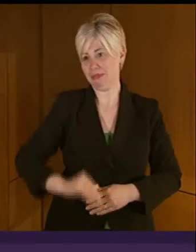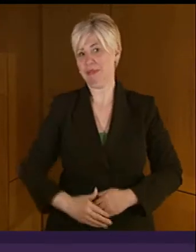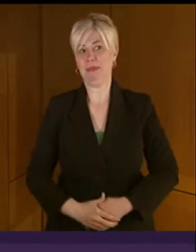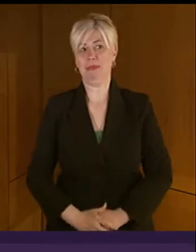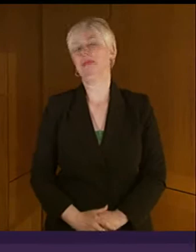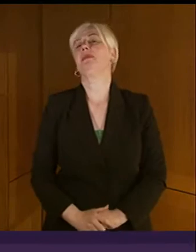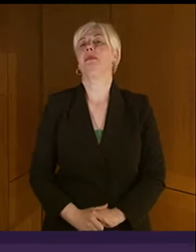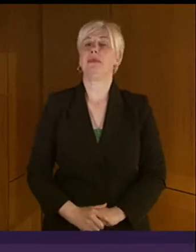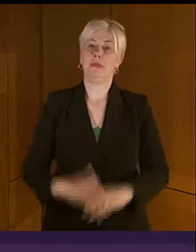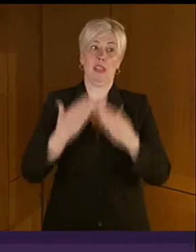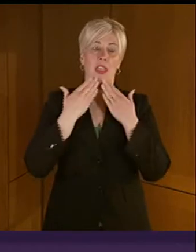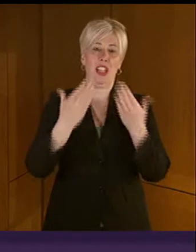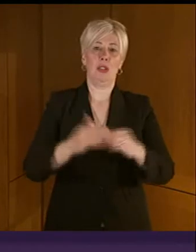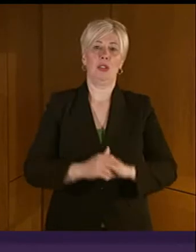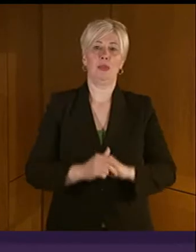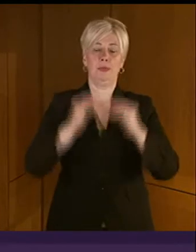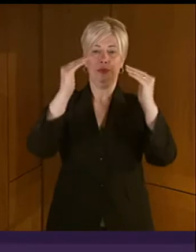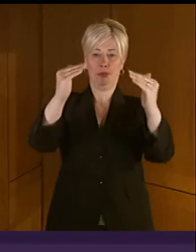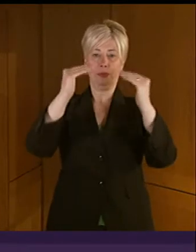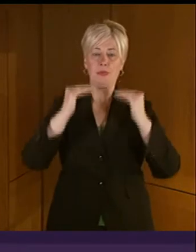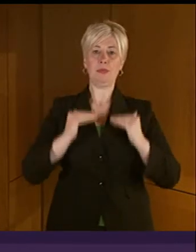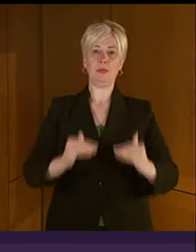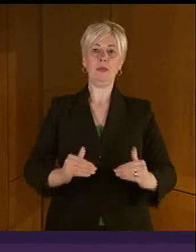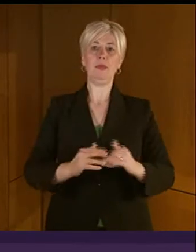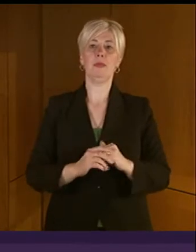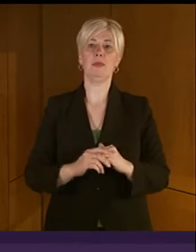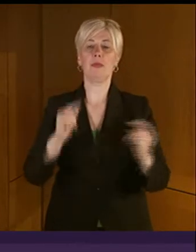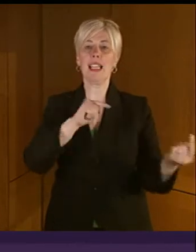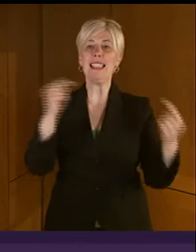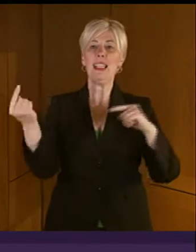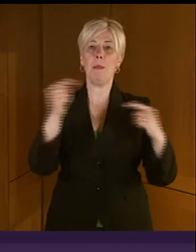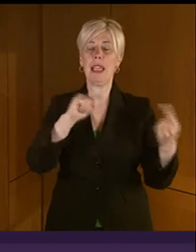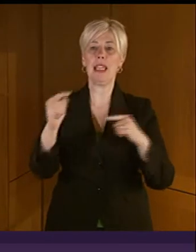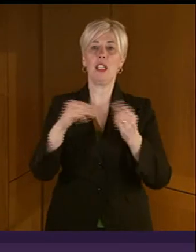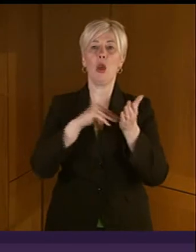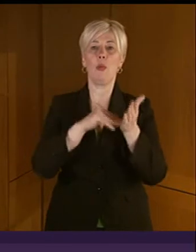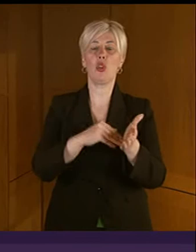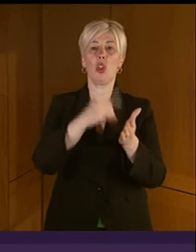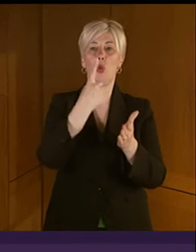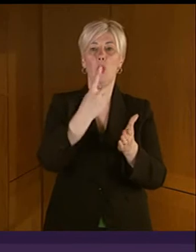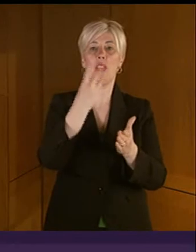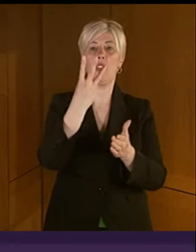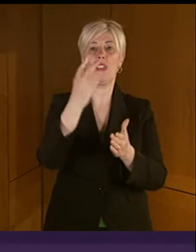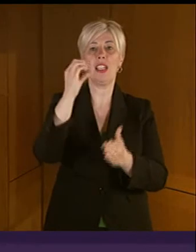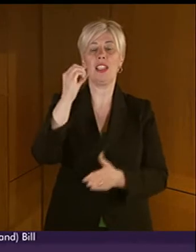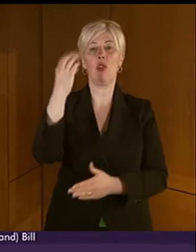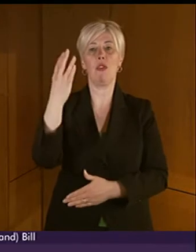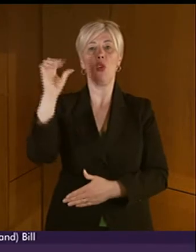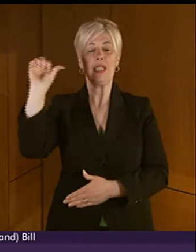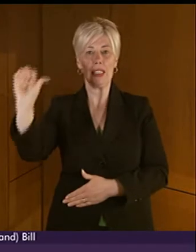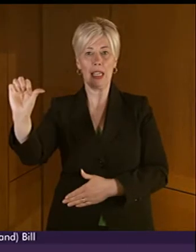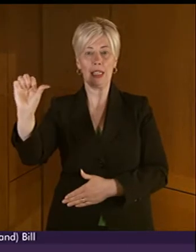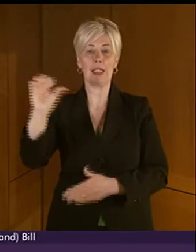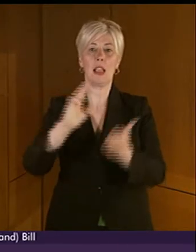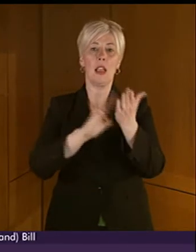Thank you. We now move to the next side of business, which is a debate on motion number 13046 in the name of